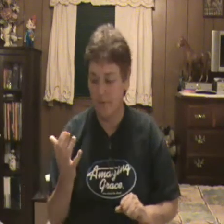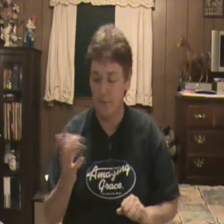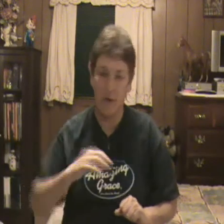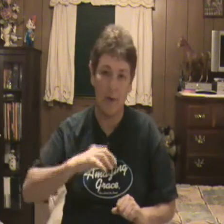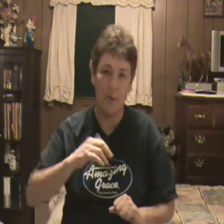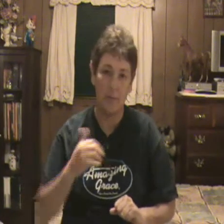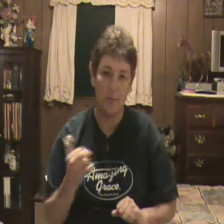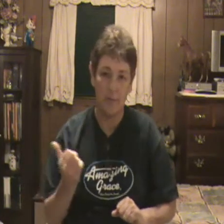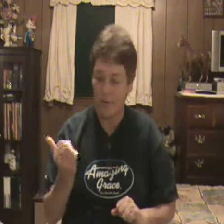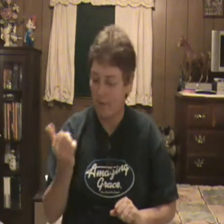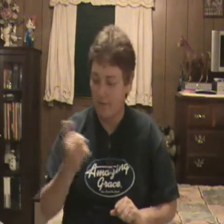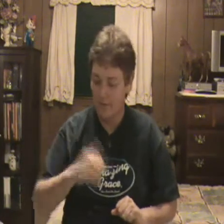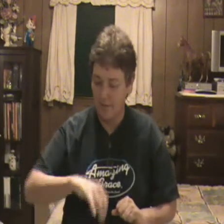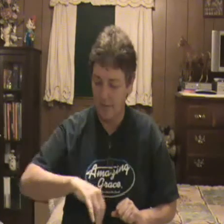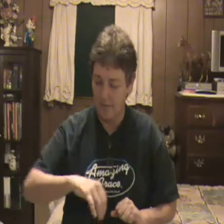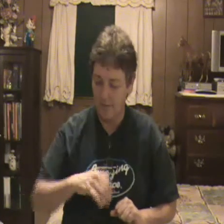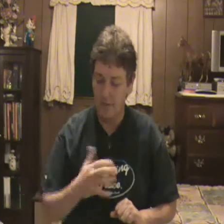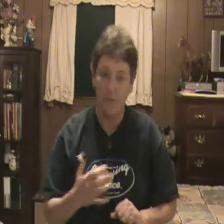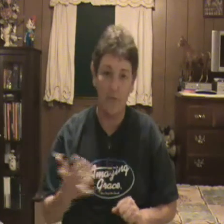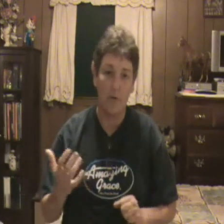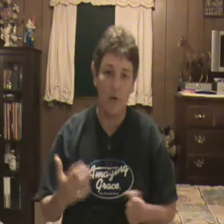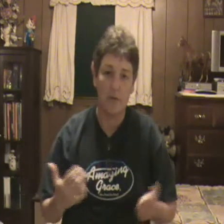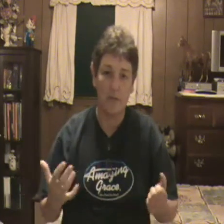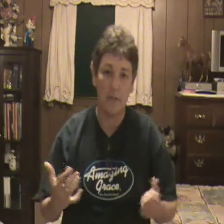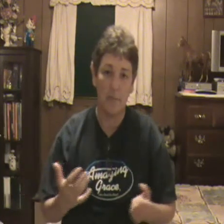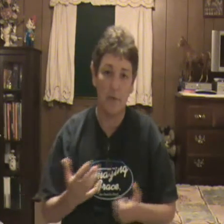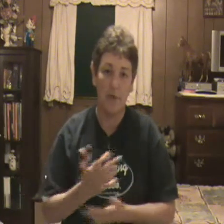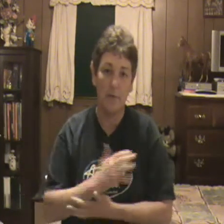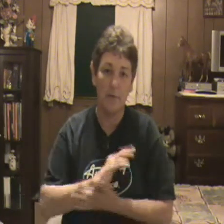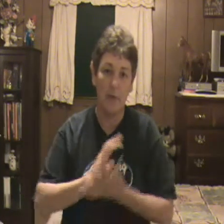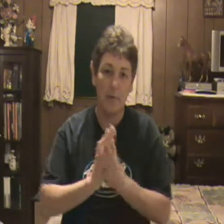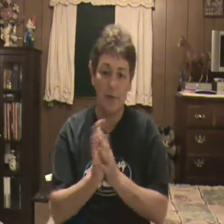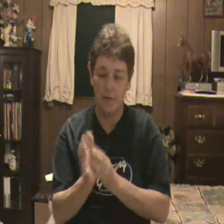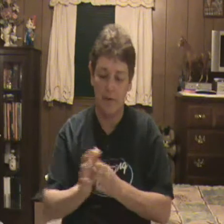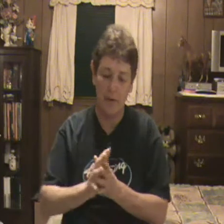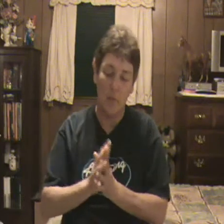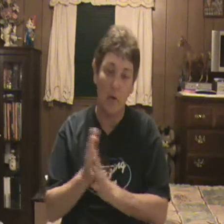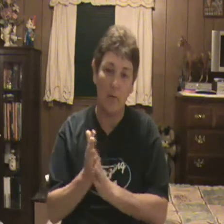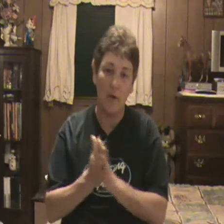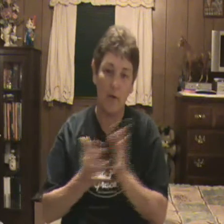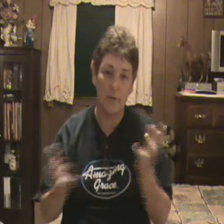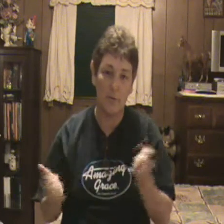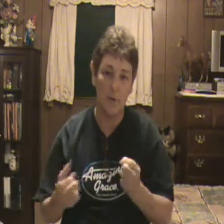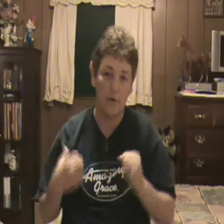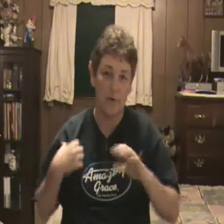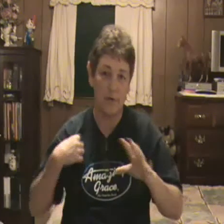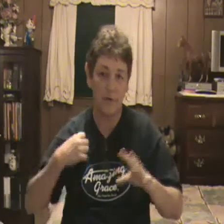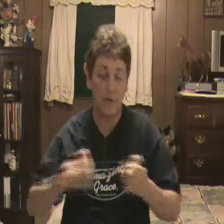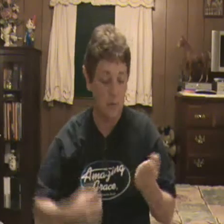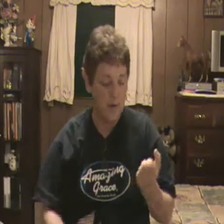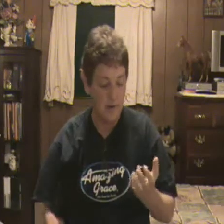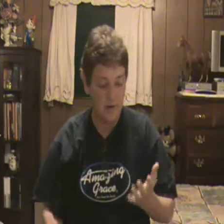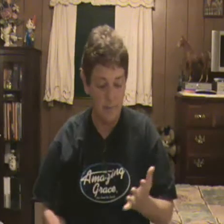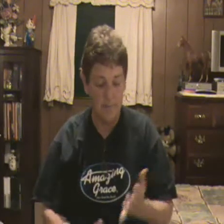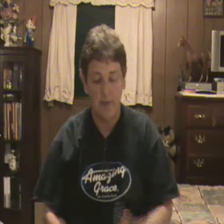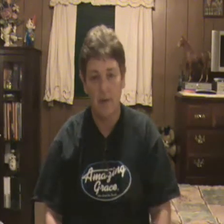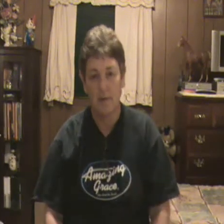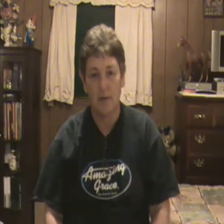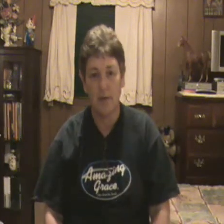wake up or, you know, your foot falls asleep or whatever, you rub it or you get up and walk around because you want it to, you know, to wake up. So I